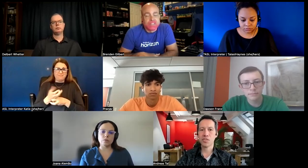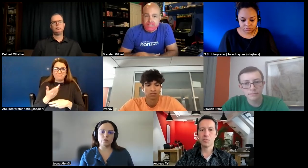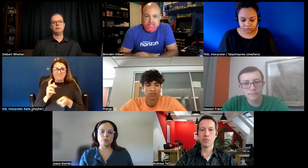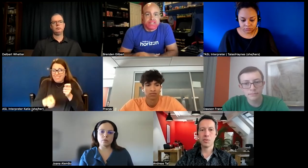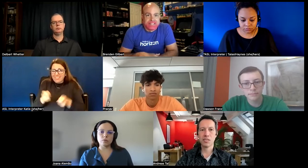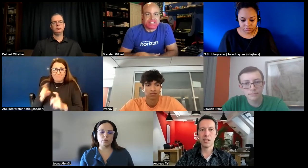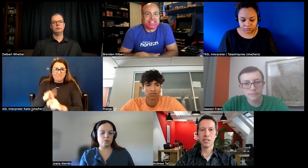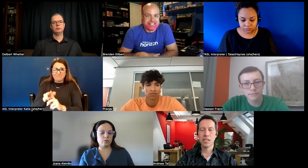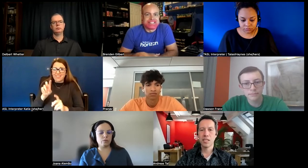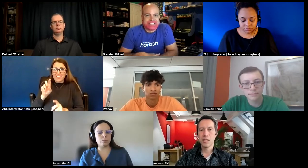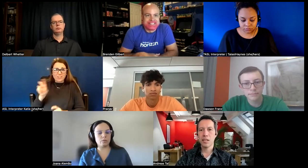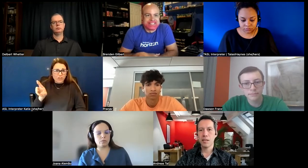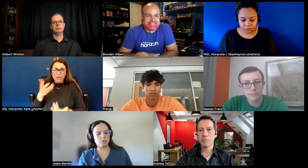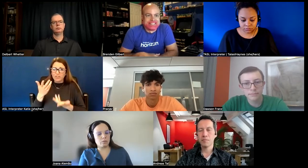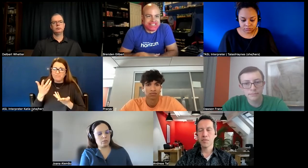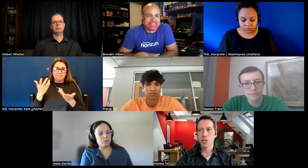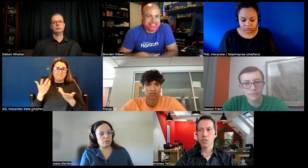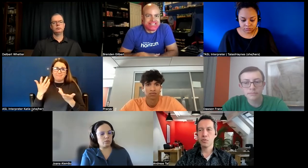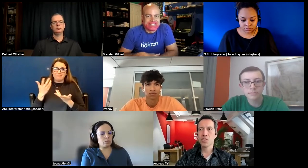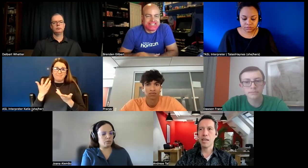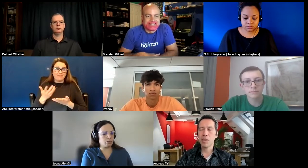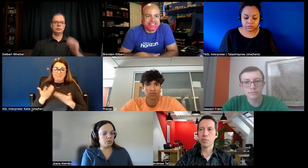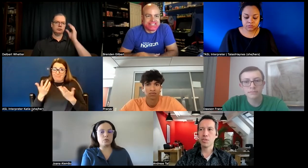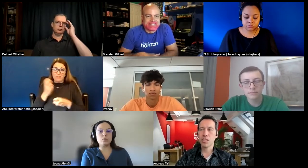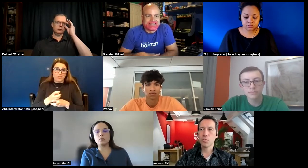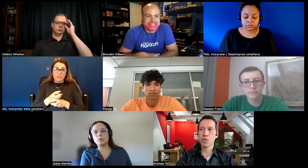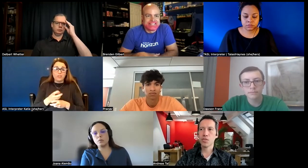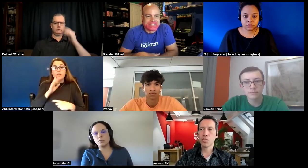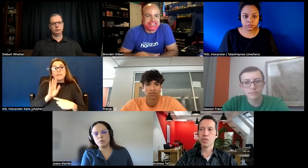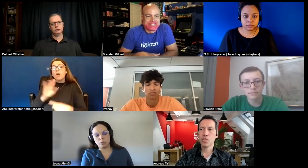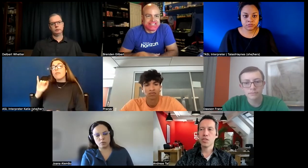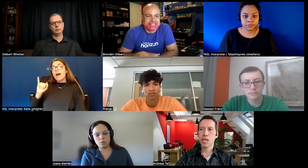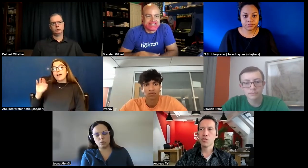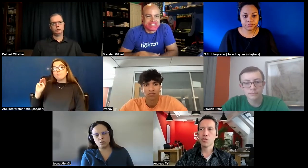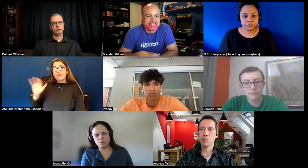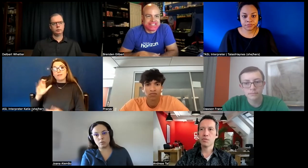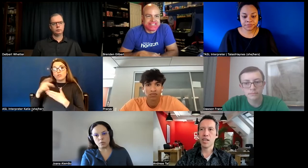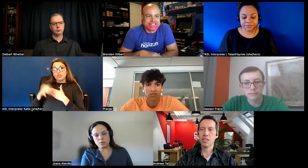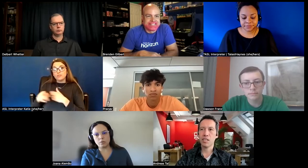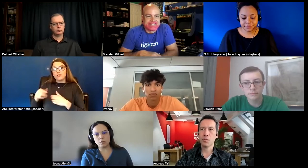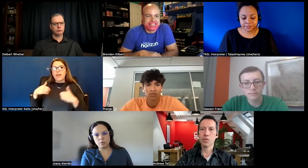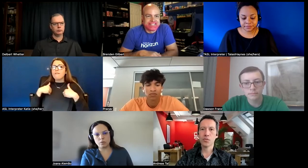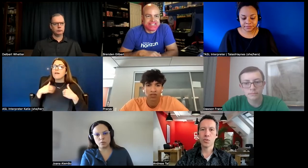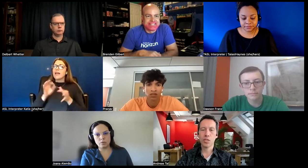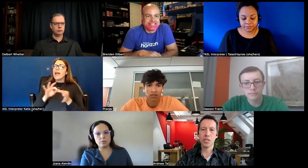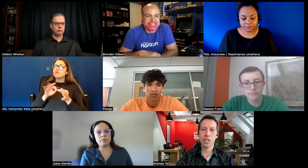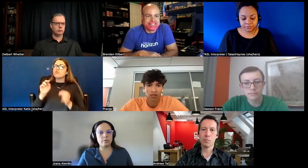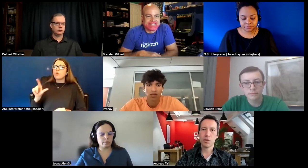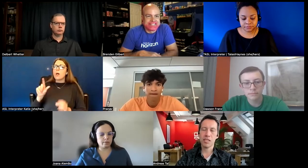something for xr um so for the imac project there was a caption tool provider involved so he implemented